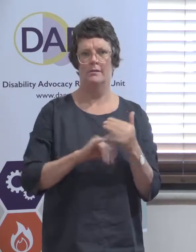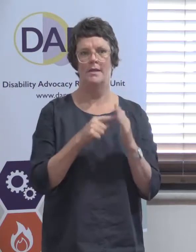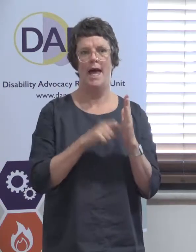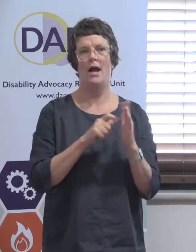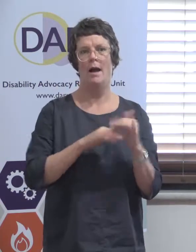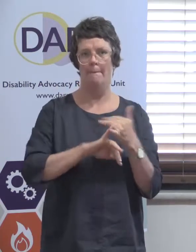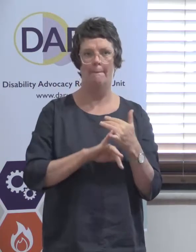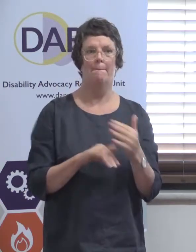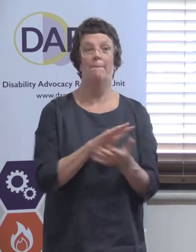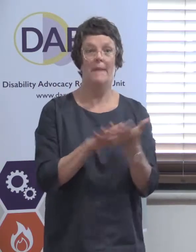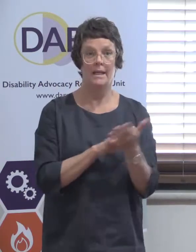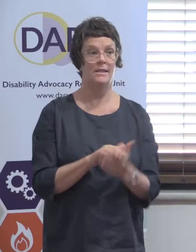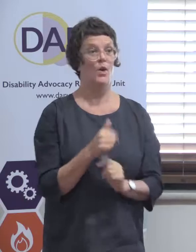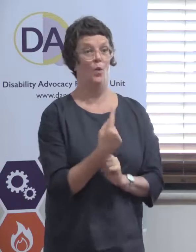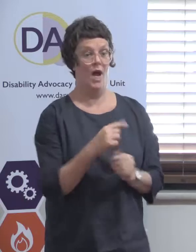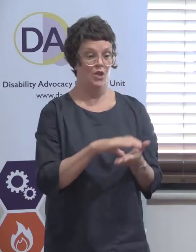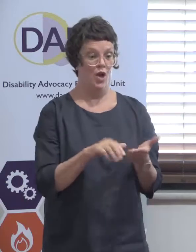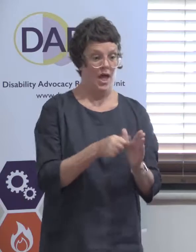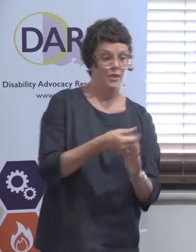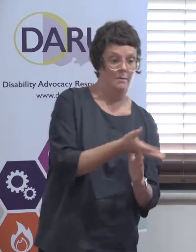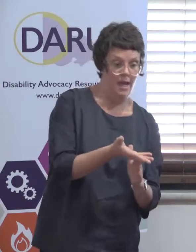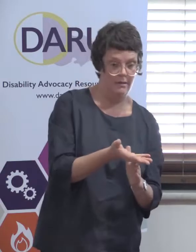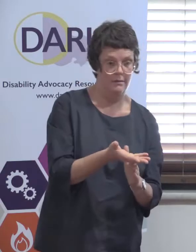$1, you get $3.50 back.